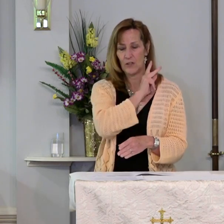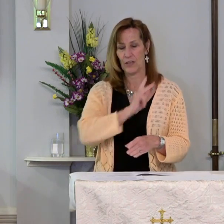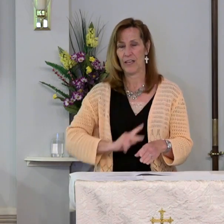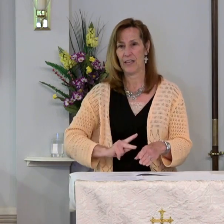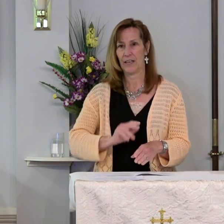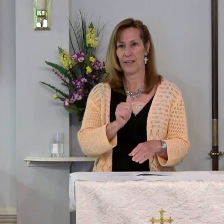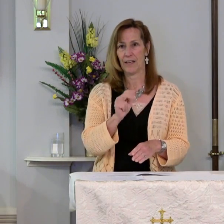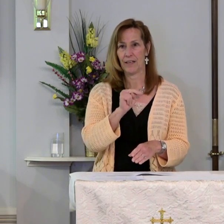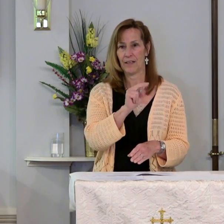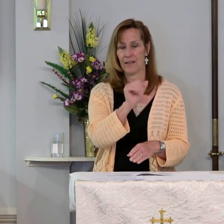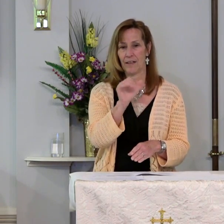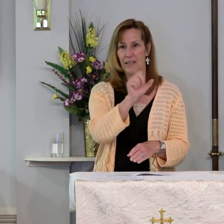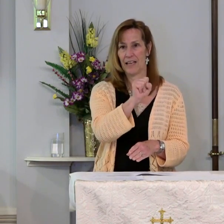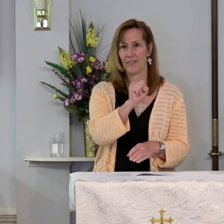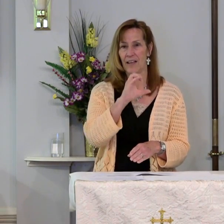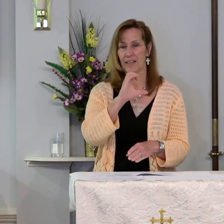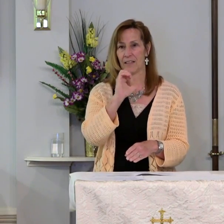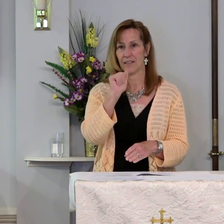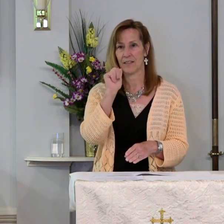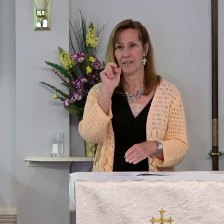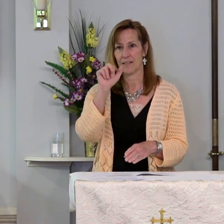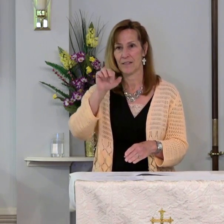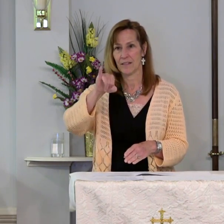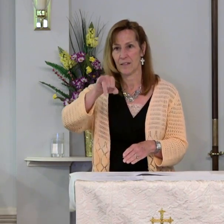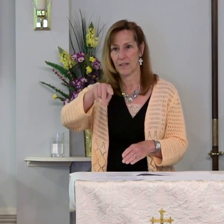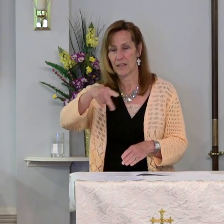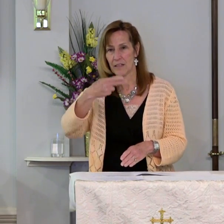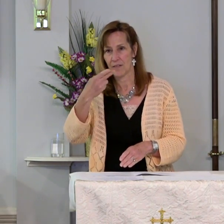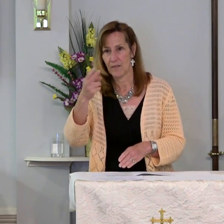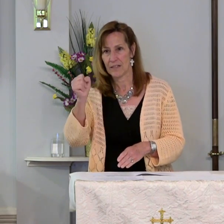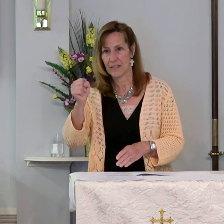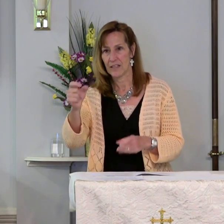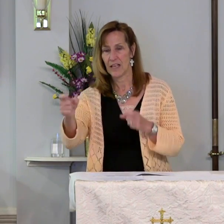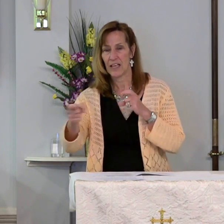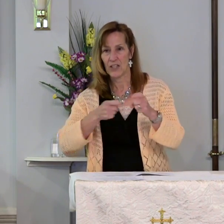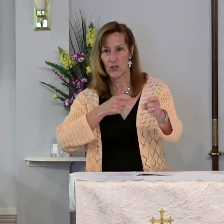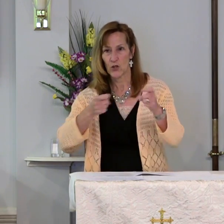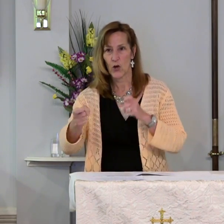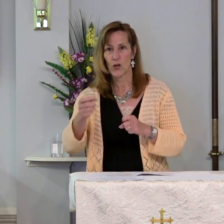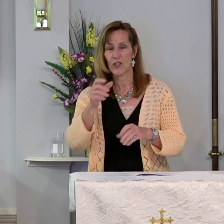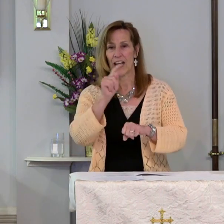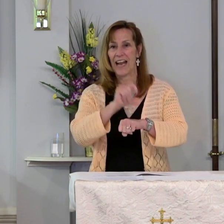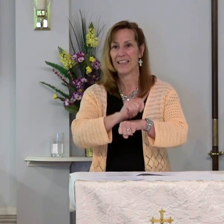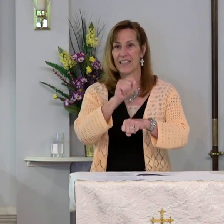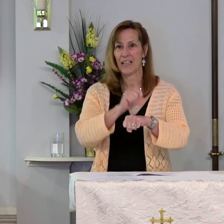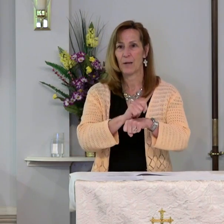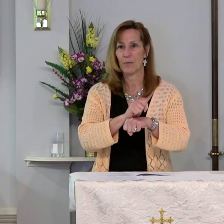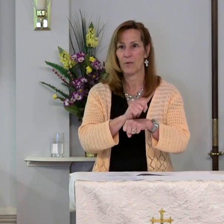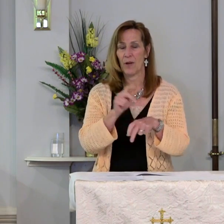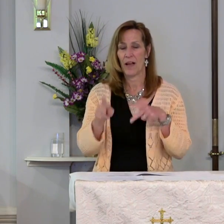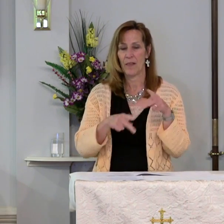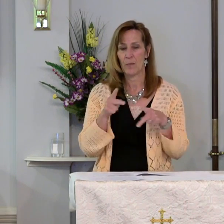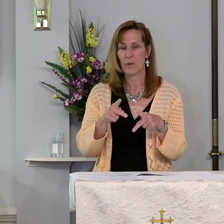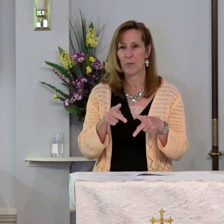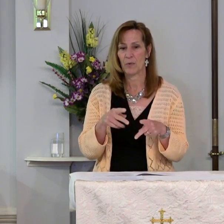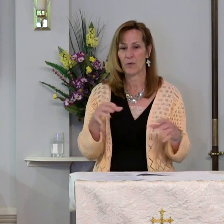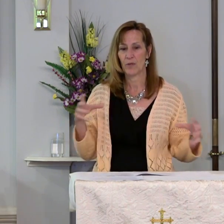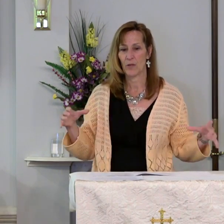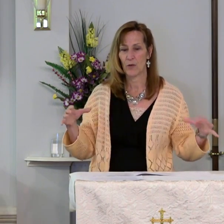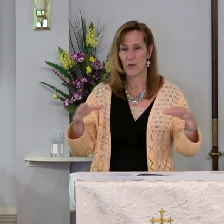Annas and Caiaphas still in charge at the temple and the crowd as fickle as ever.